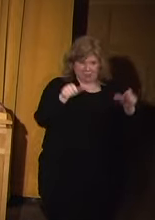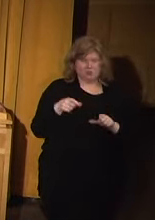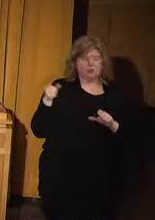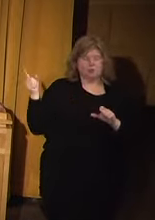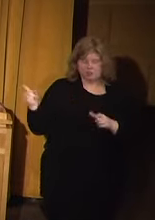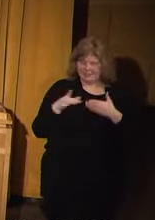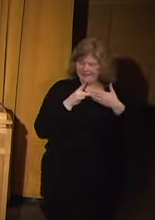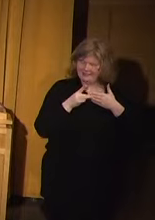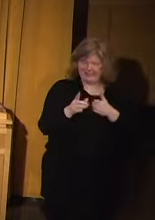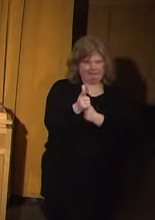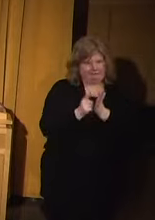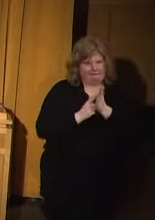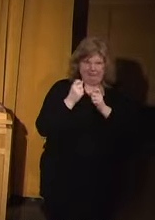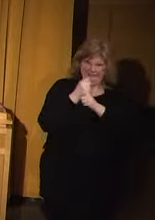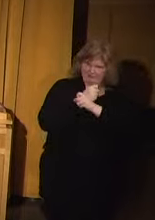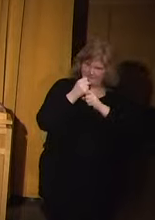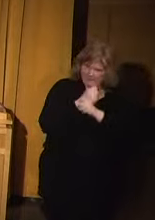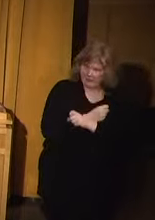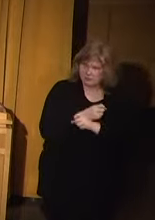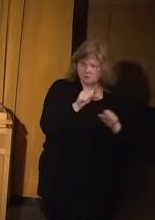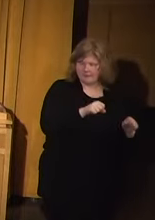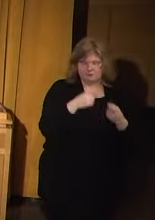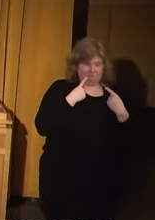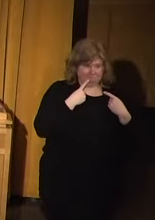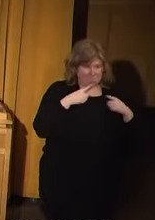council to successfully achieve that.